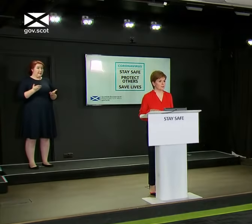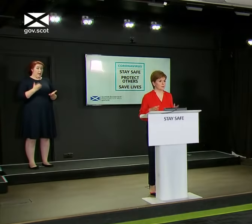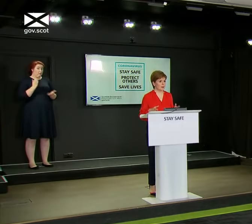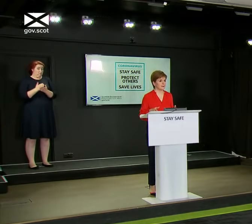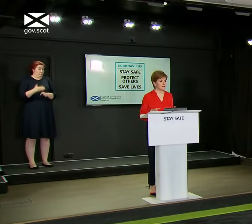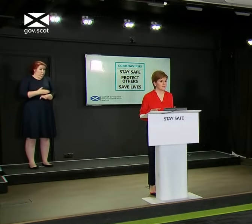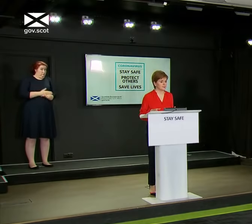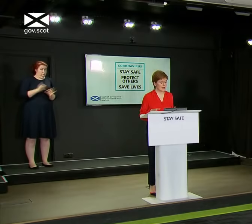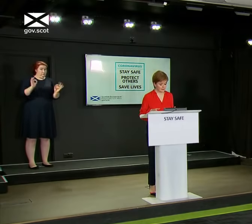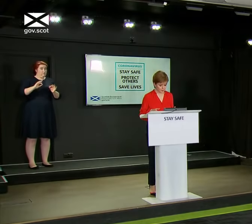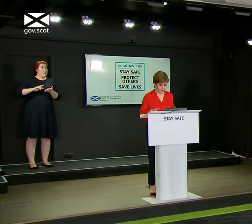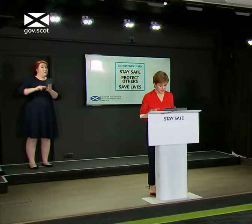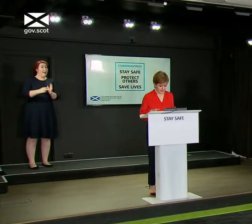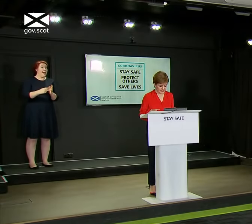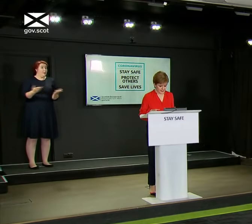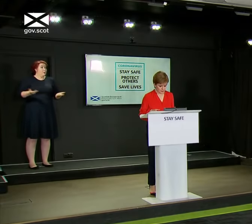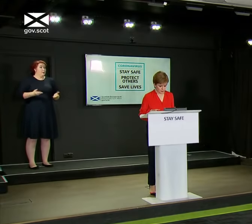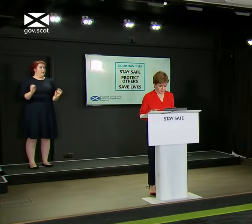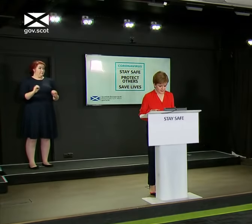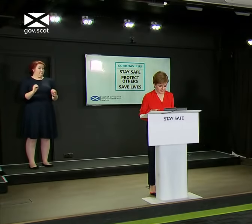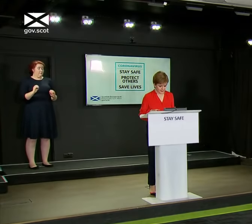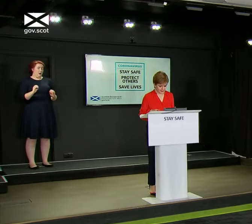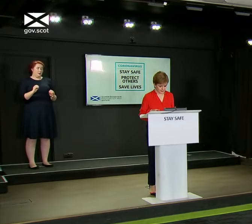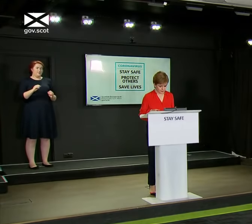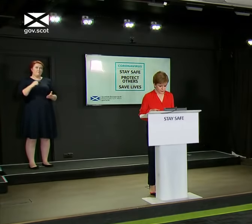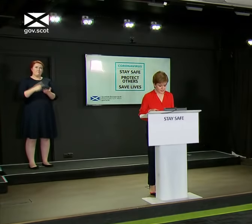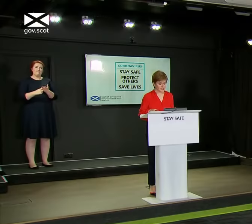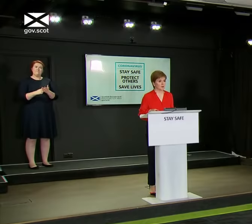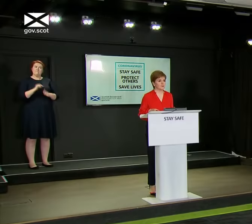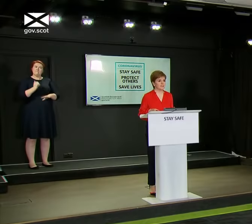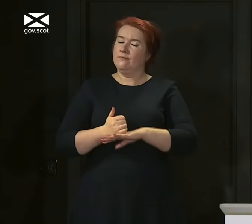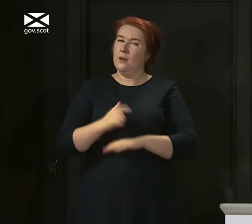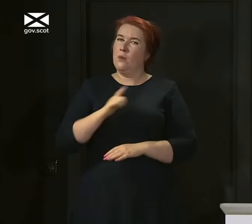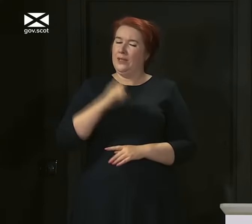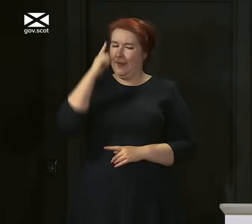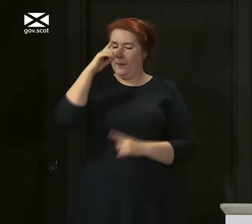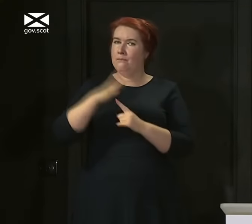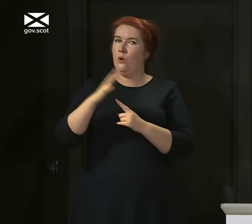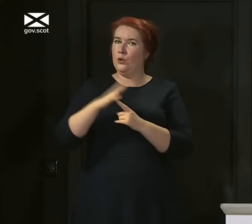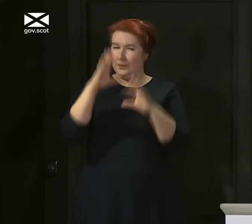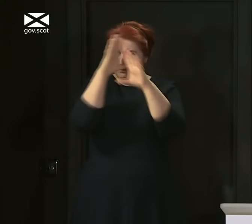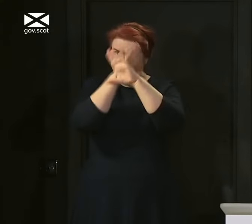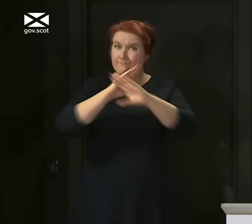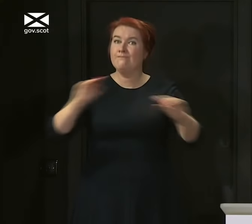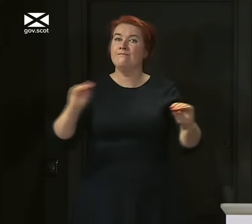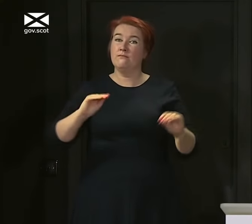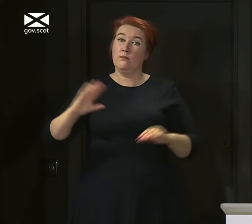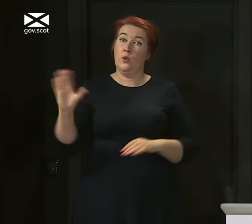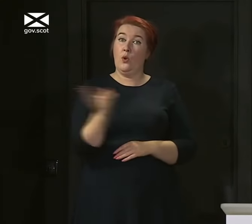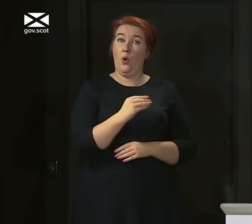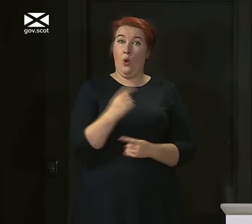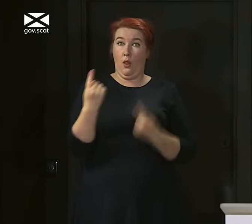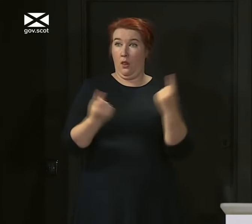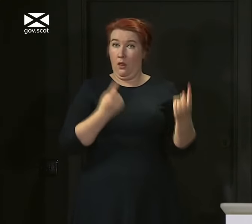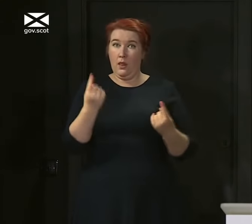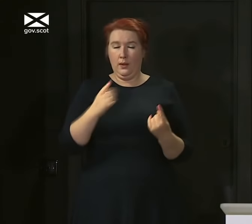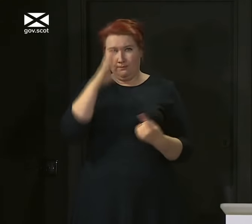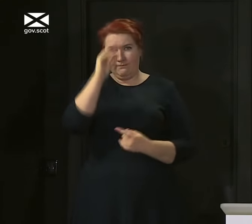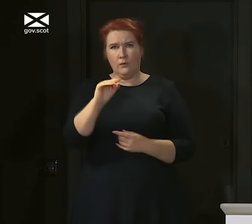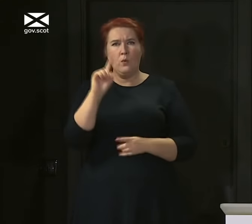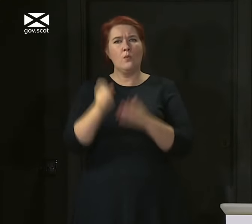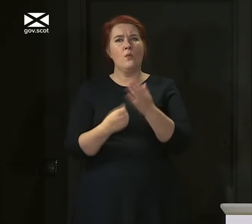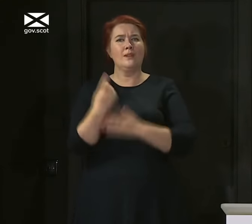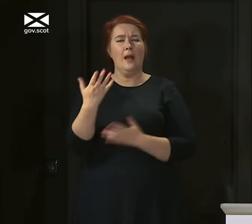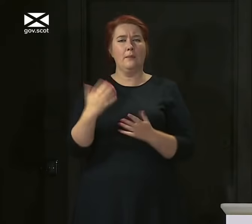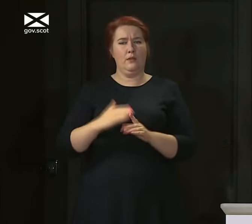originally planned to have one, because I think it is important to update all of you on recent developments in the north-west